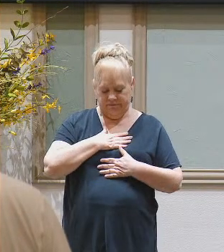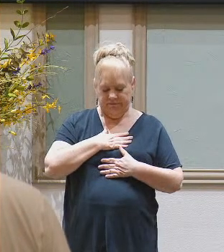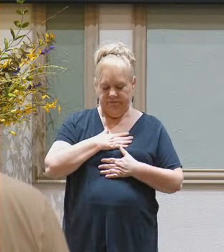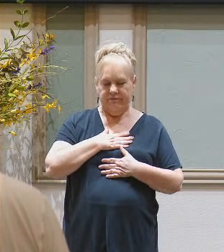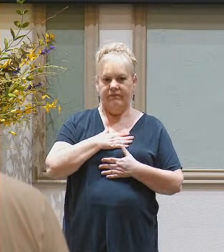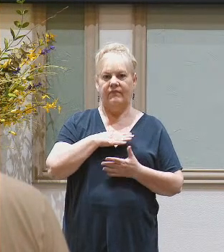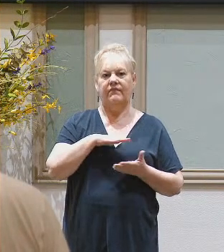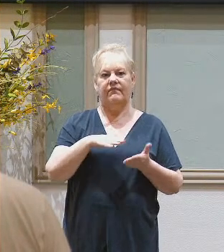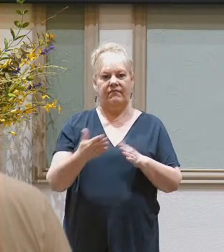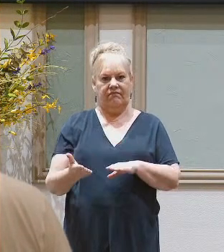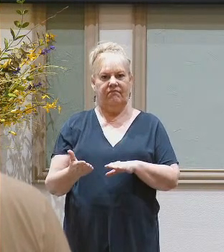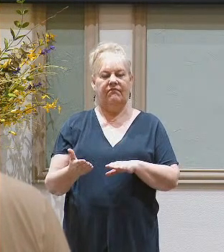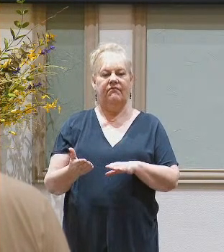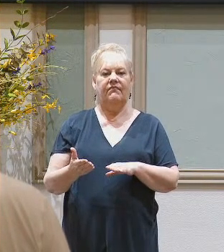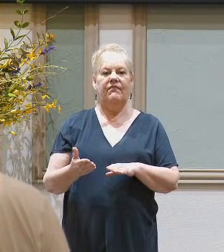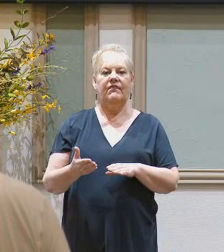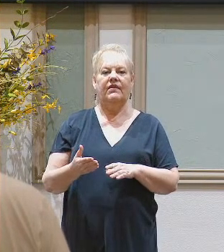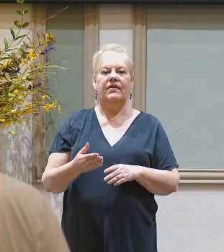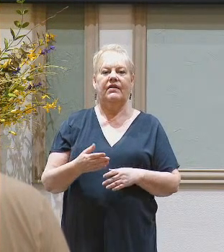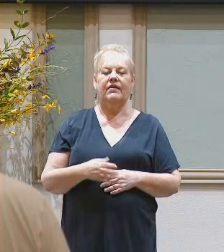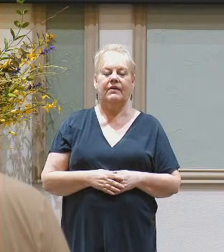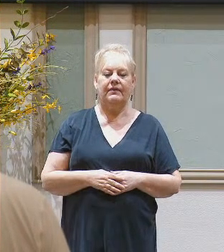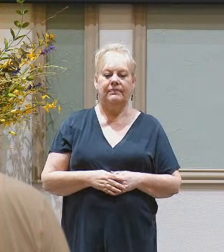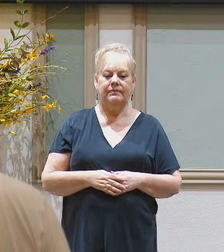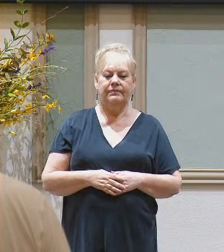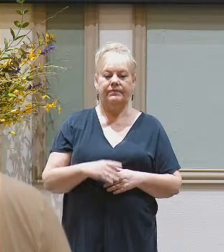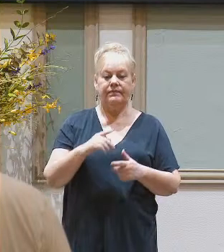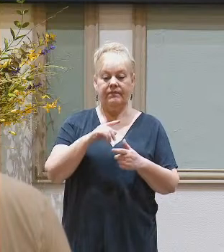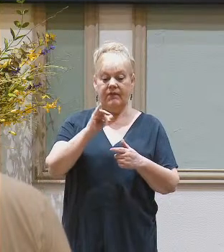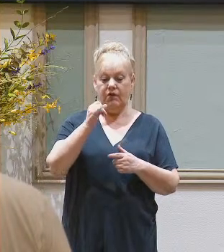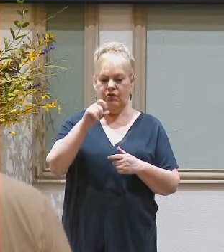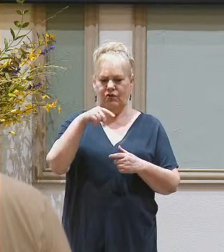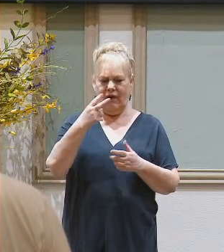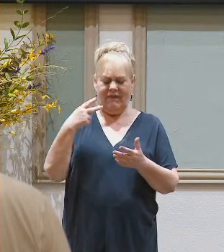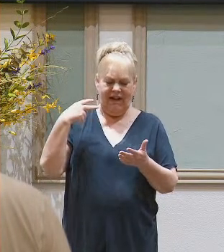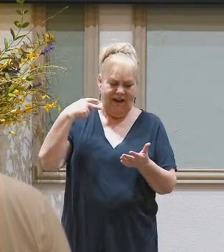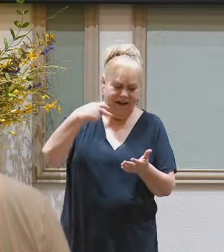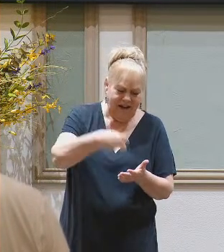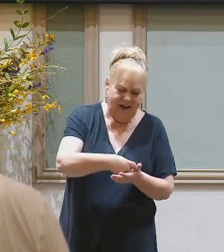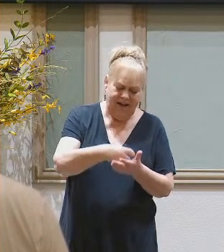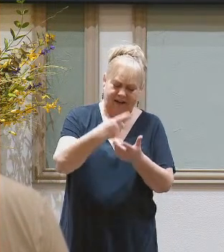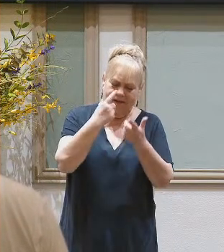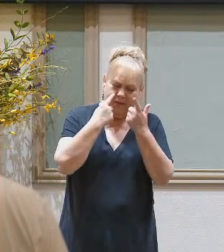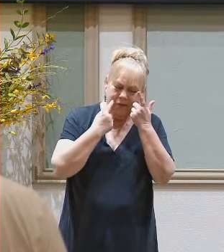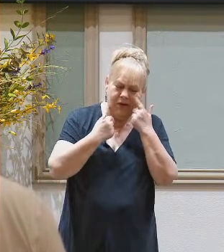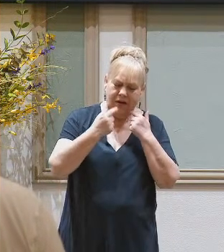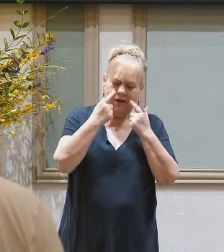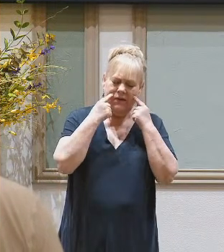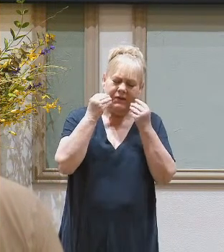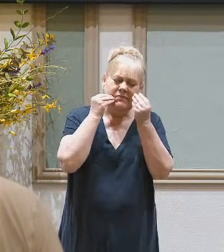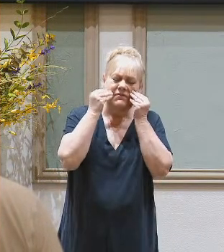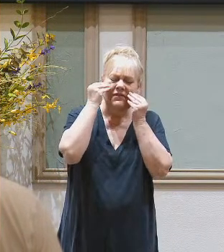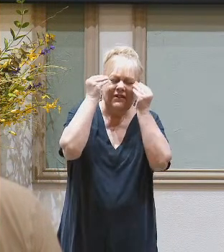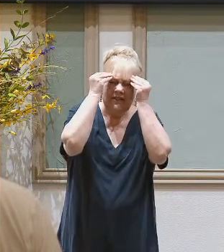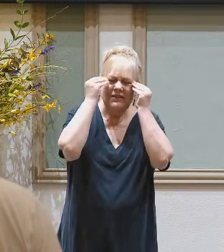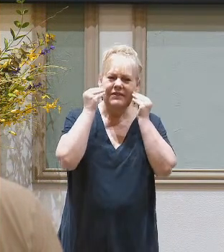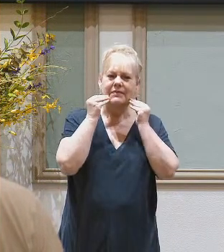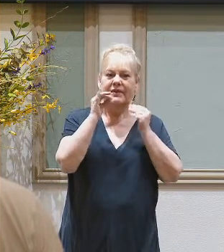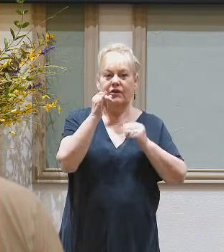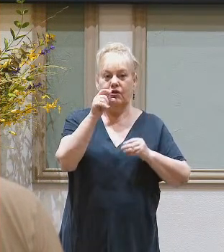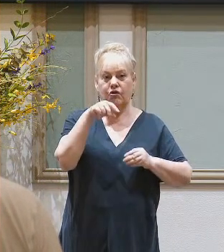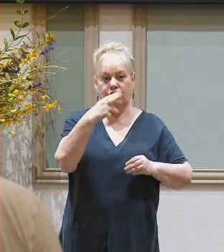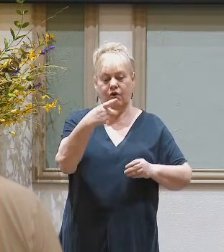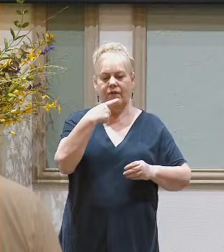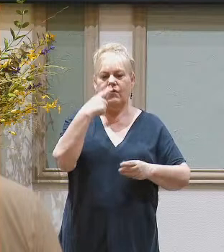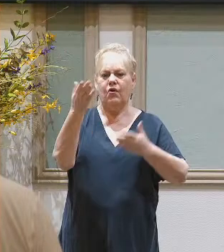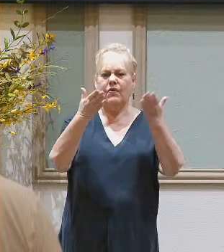to his people. Then Joseph fell on his father's face and wept over him and kissed him. And Joseph commanded